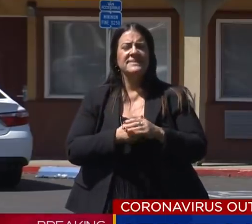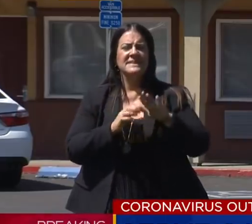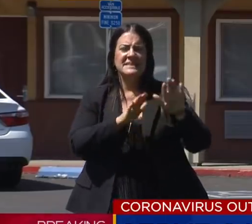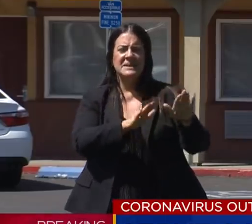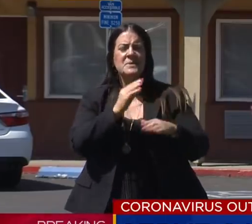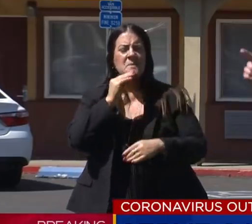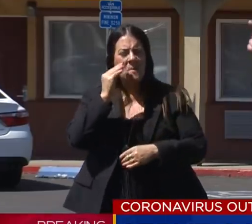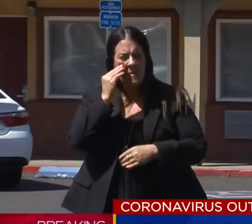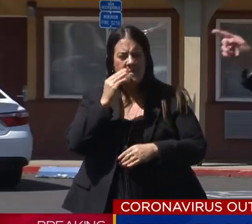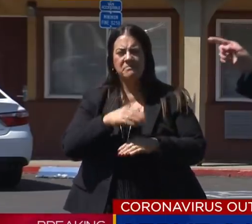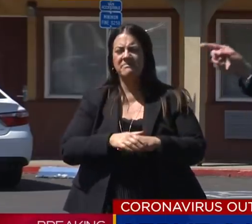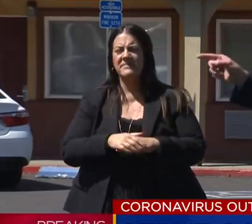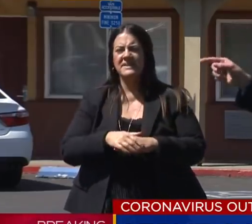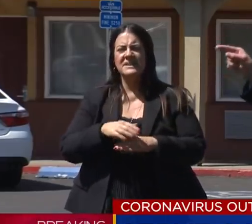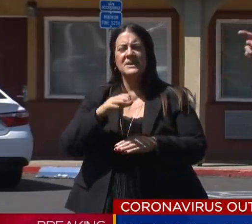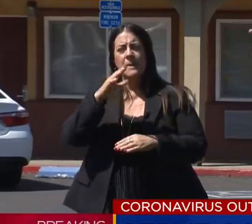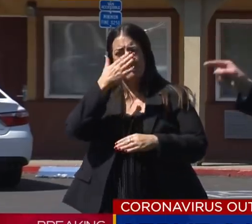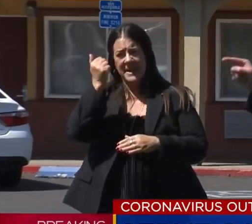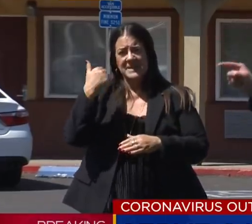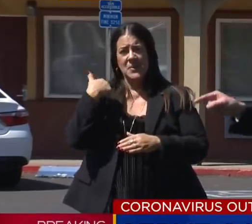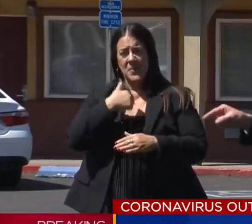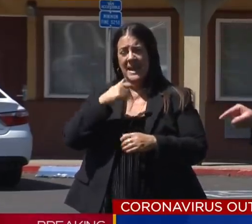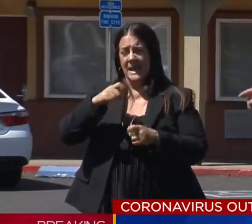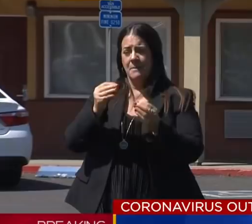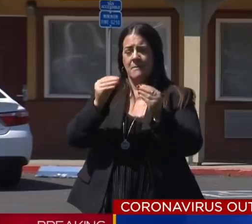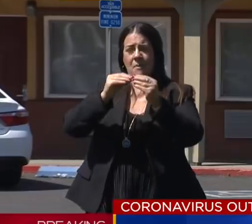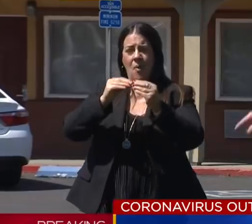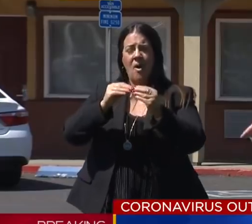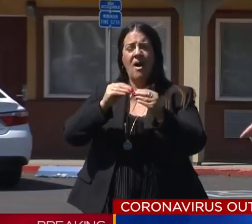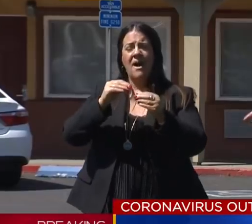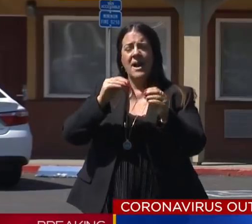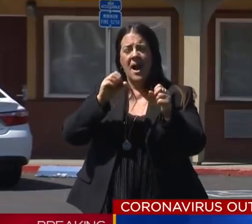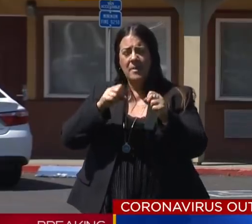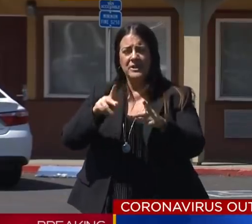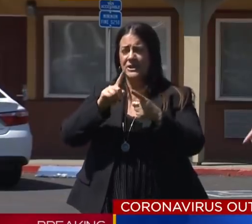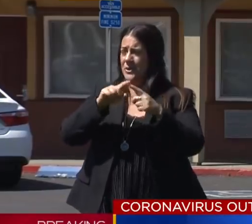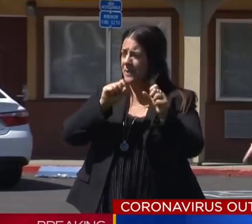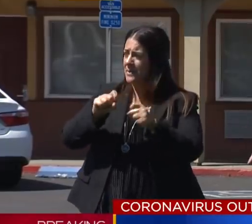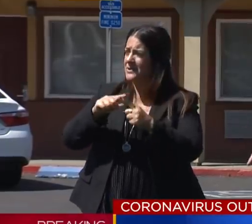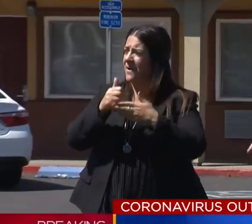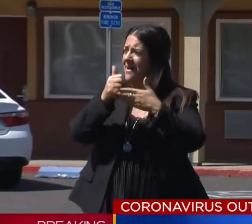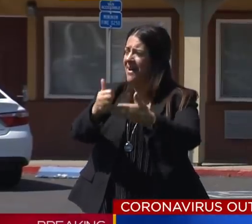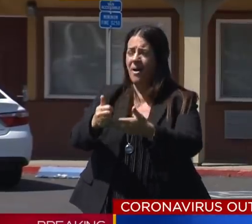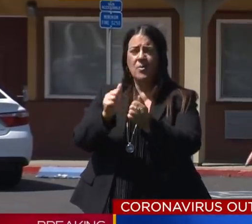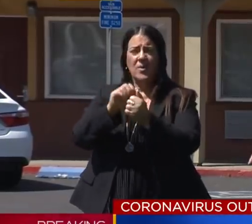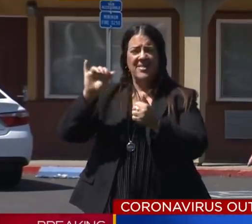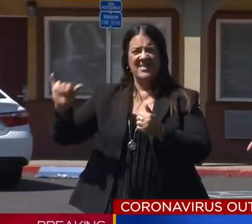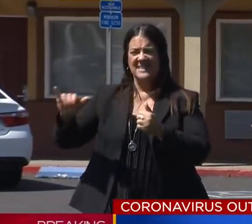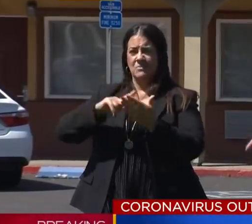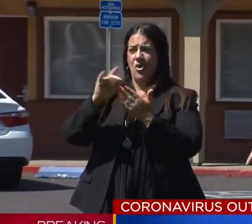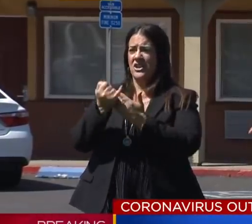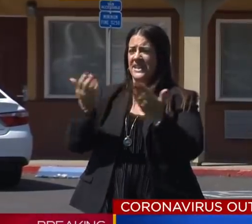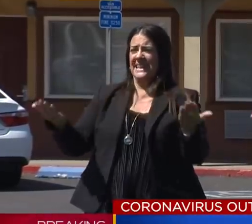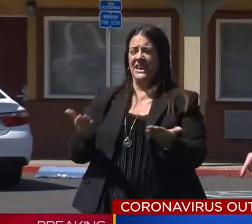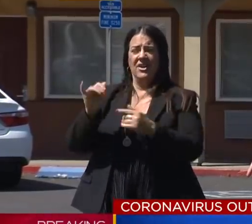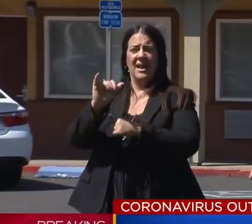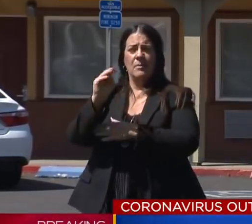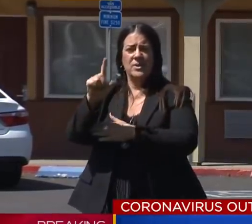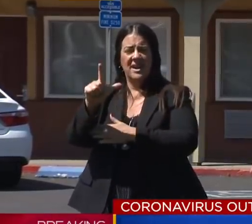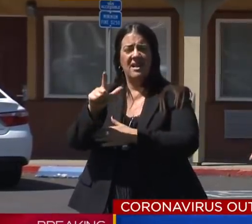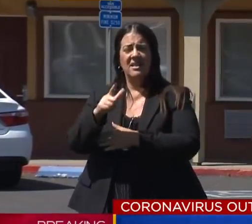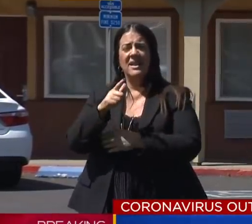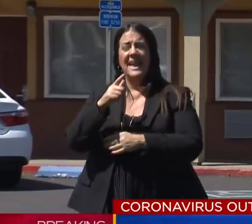so we could continue to do more projects just like this. And if we do that, you are quite literally responsible for saving